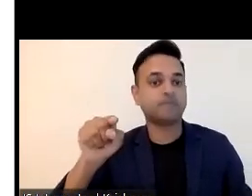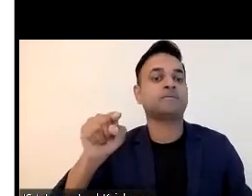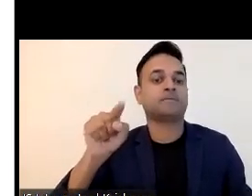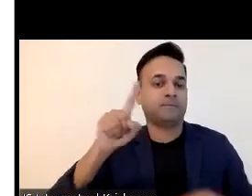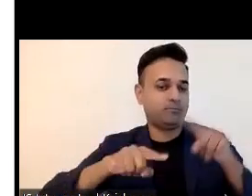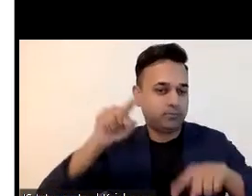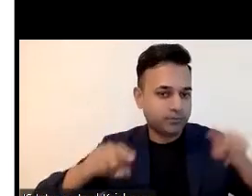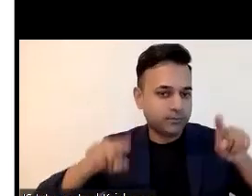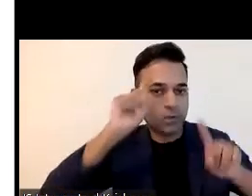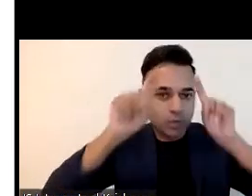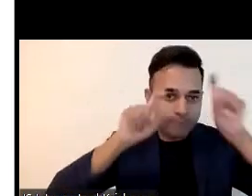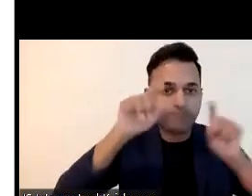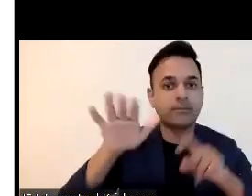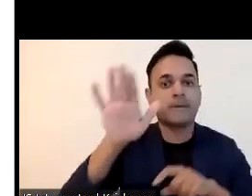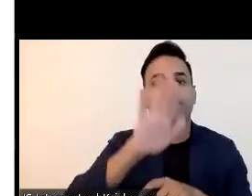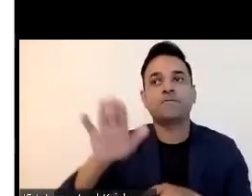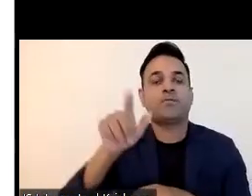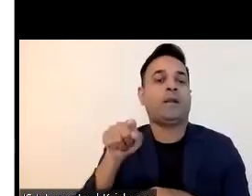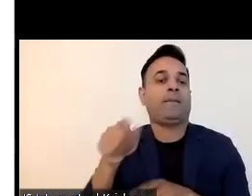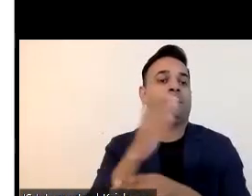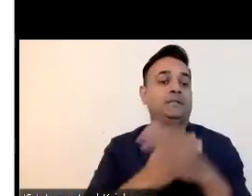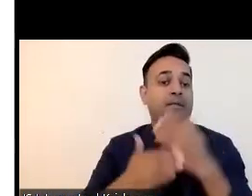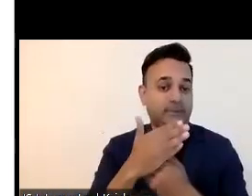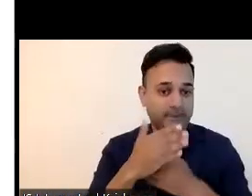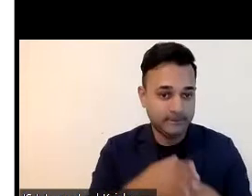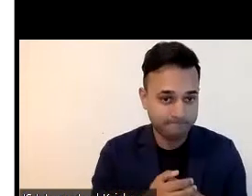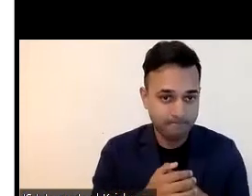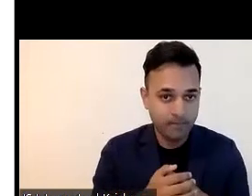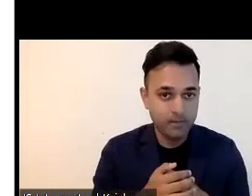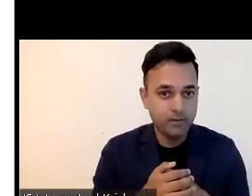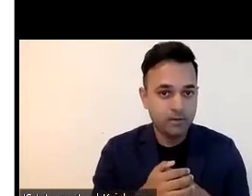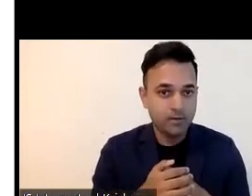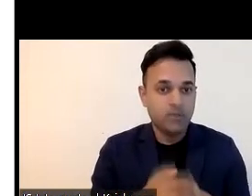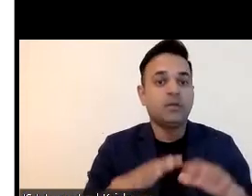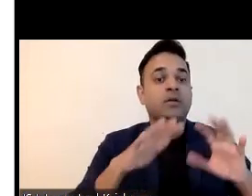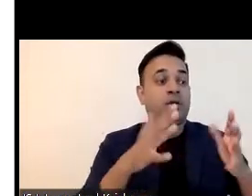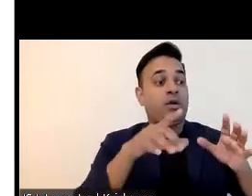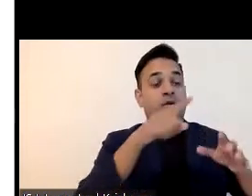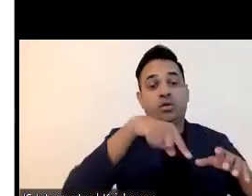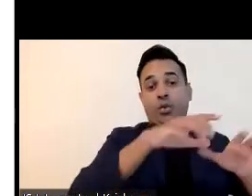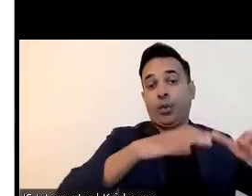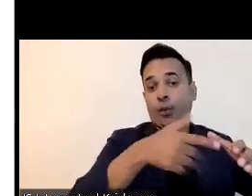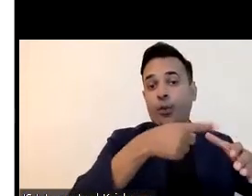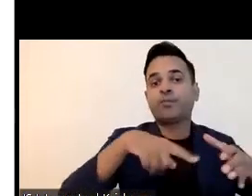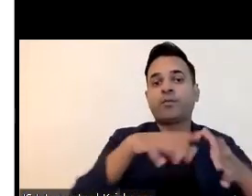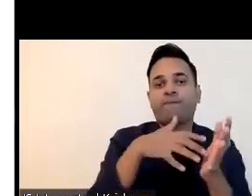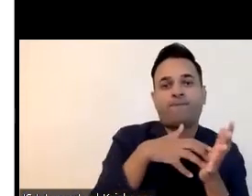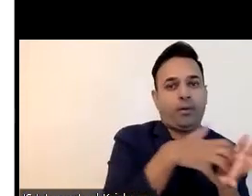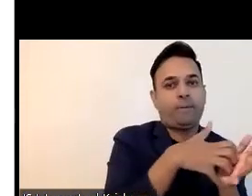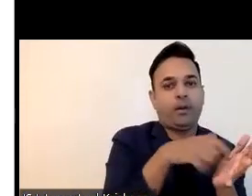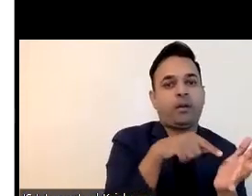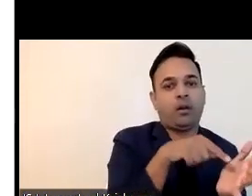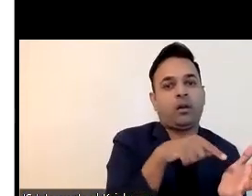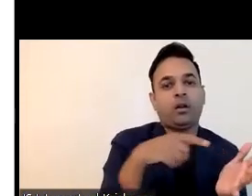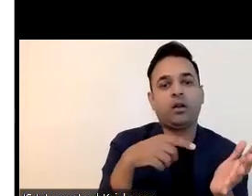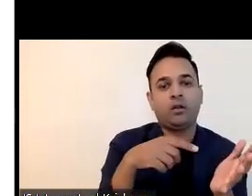and in regards to the employment uh we have some very good legal provisions such as we have the right